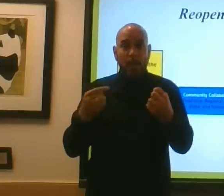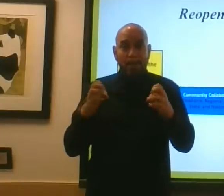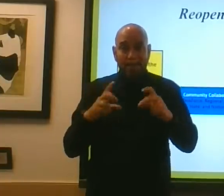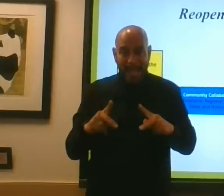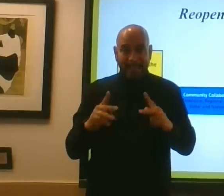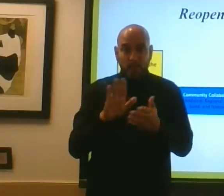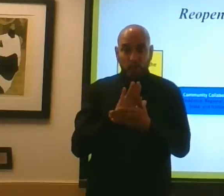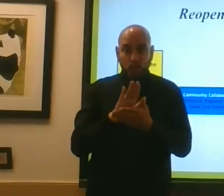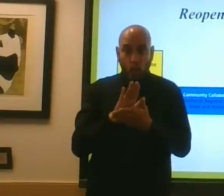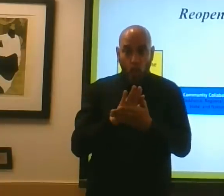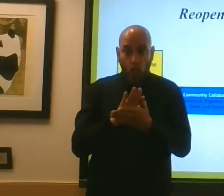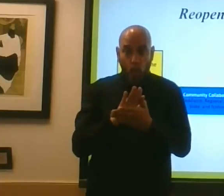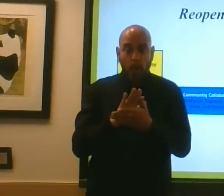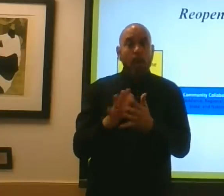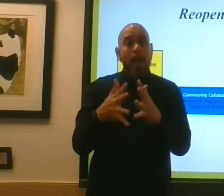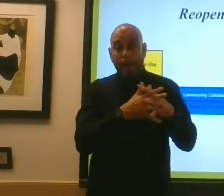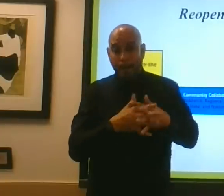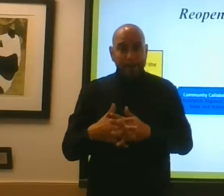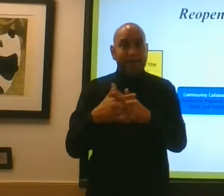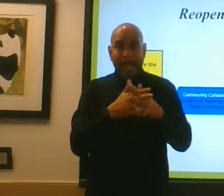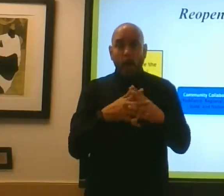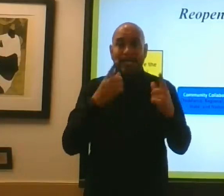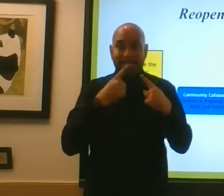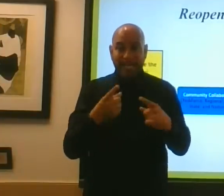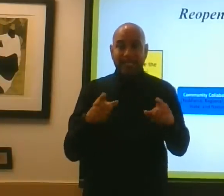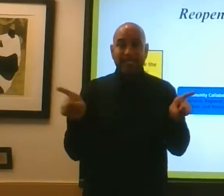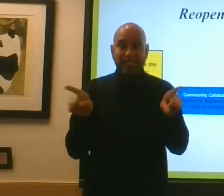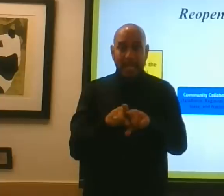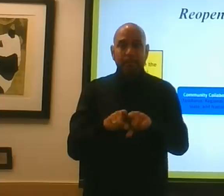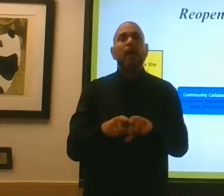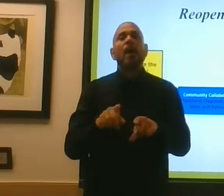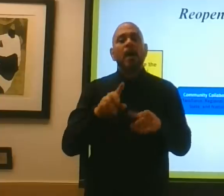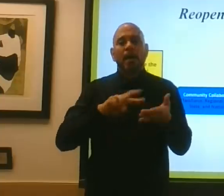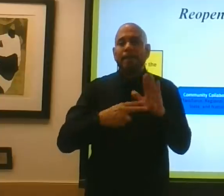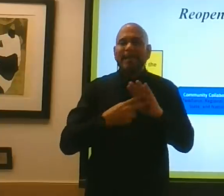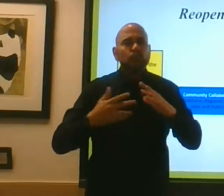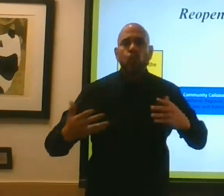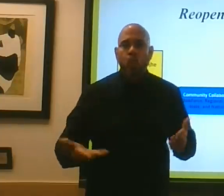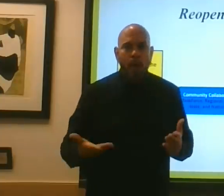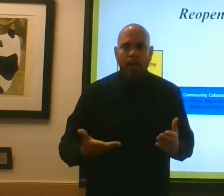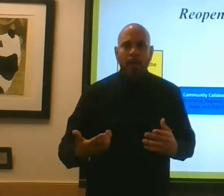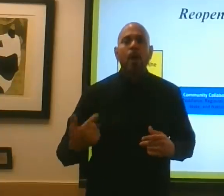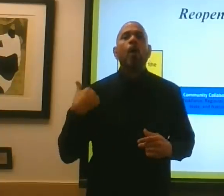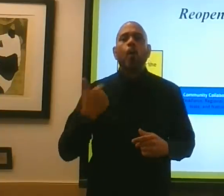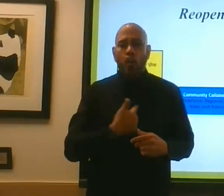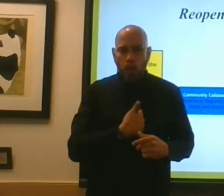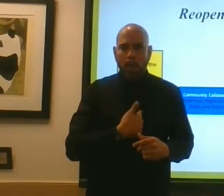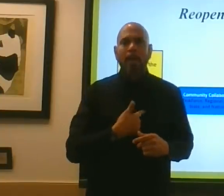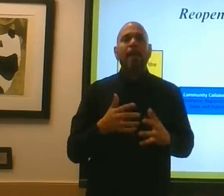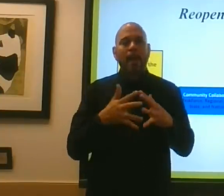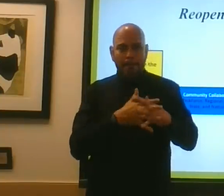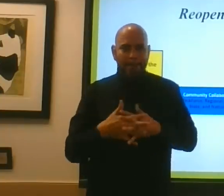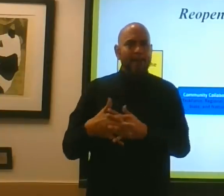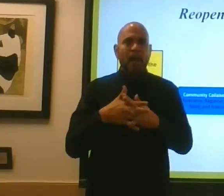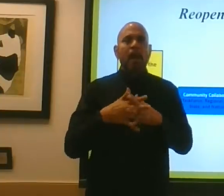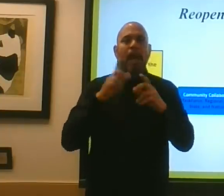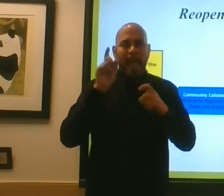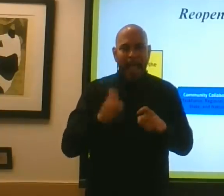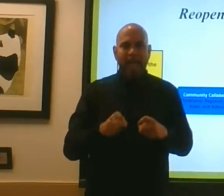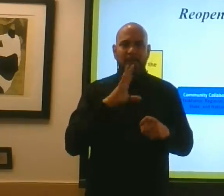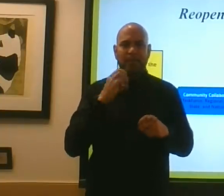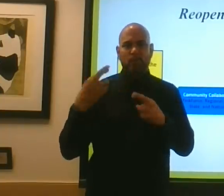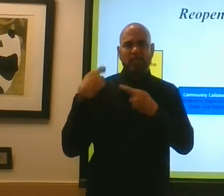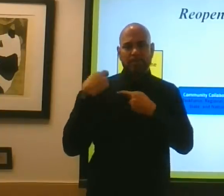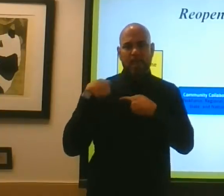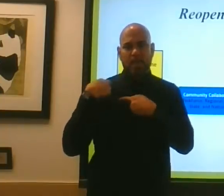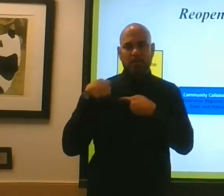America has to be responsible. And make a decision to sit down, remove ourselves from these environments